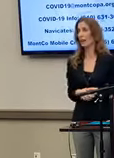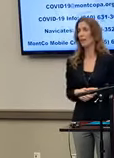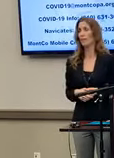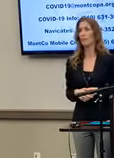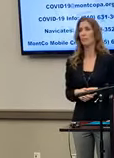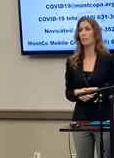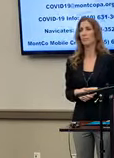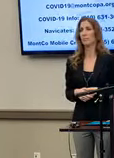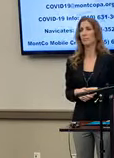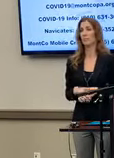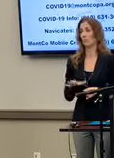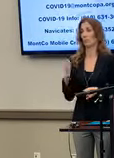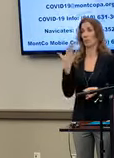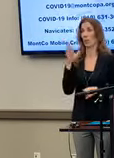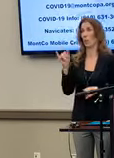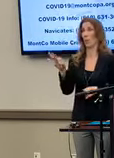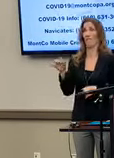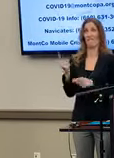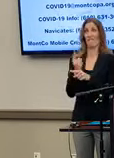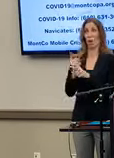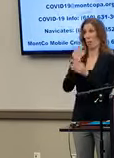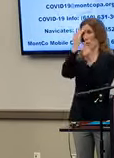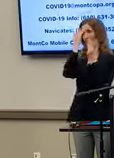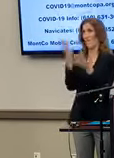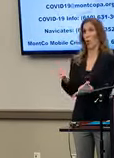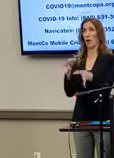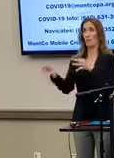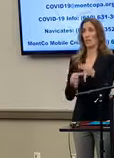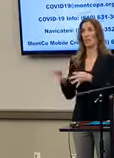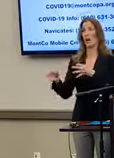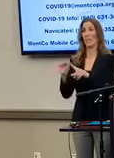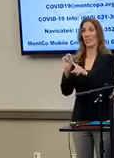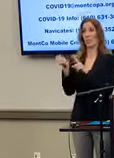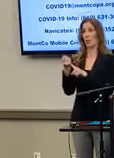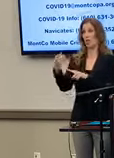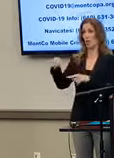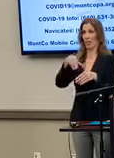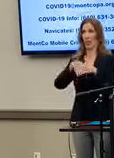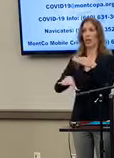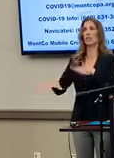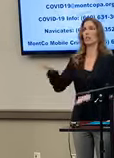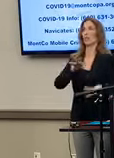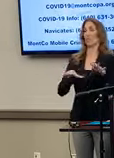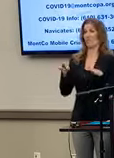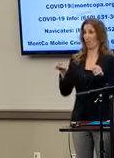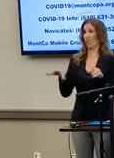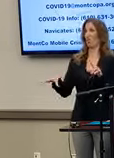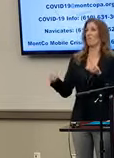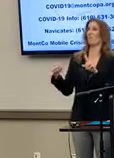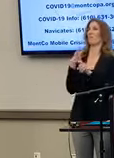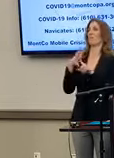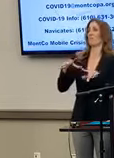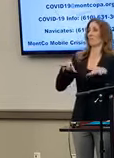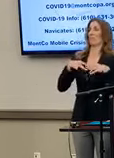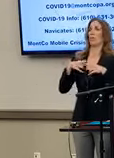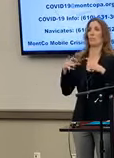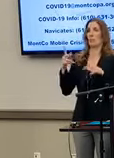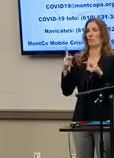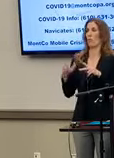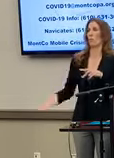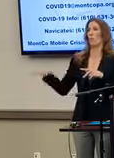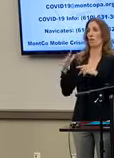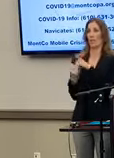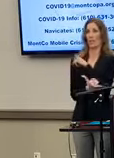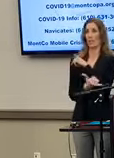and I don't know if they were properly informed about the situation that they were walking into, that they could be exposed to people from around the country,